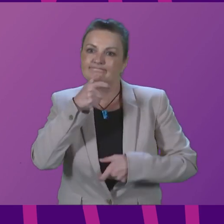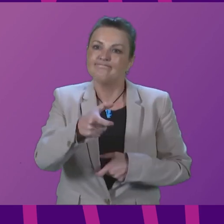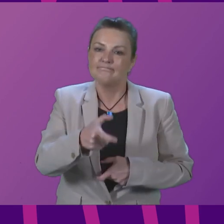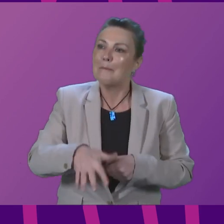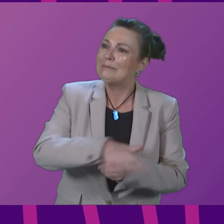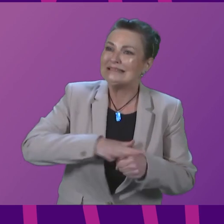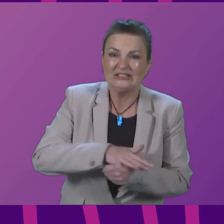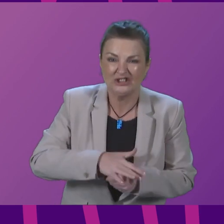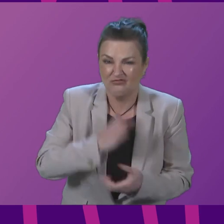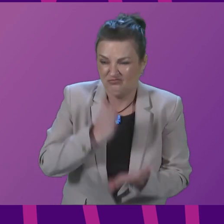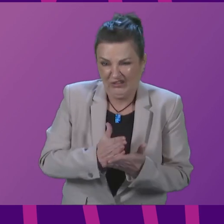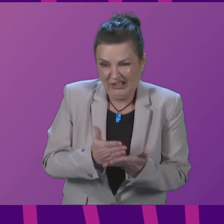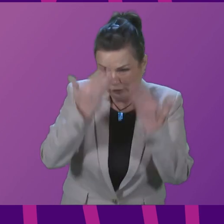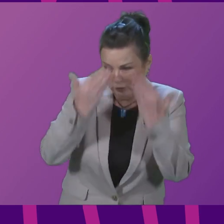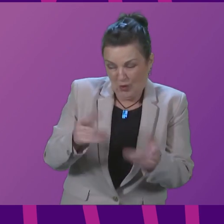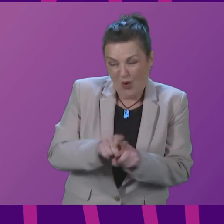bordering on being ridiculous.